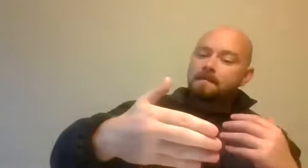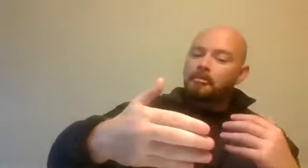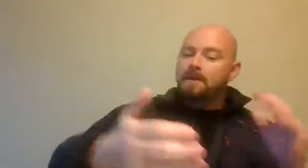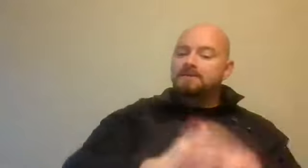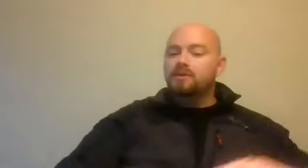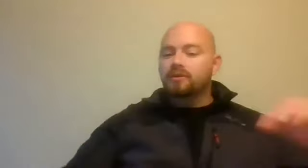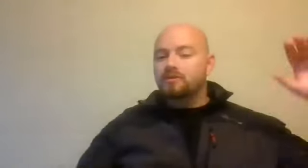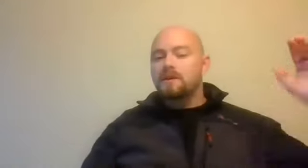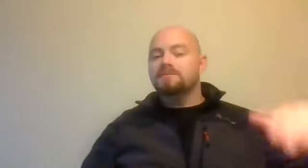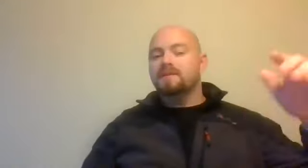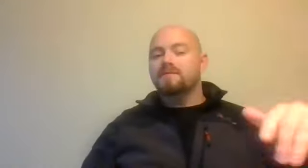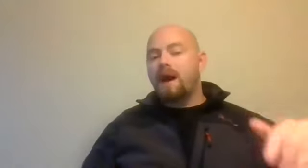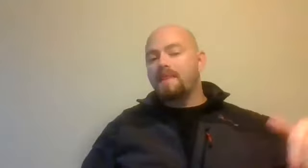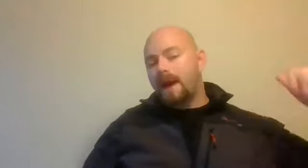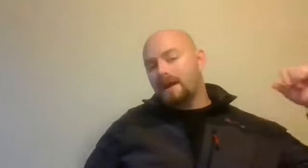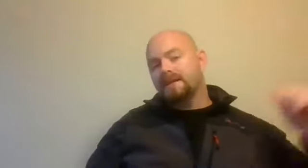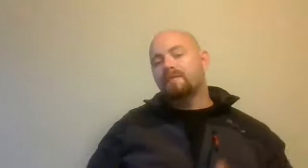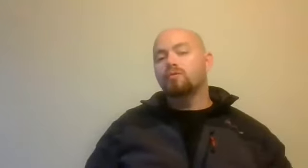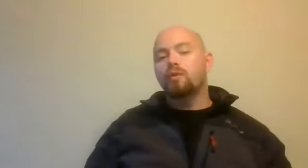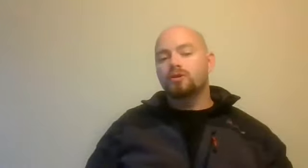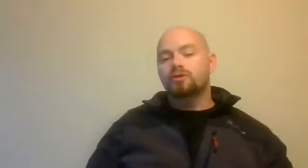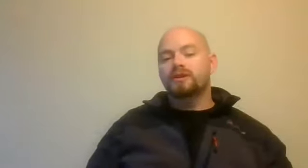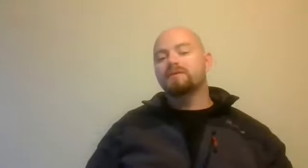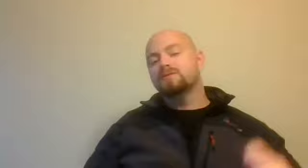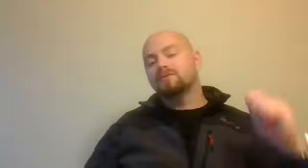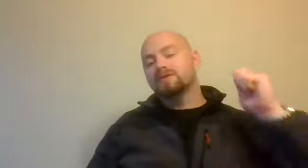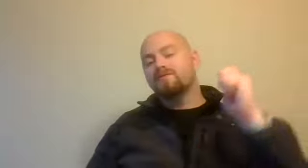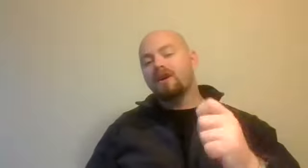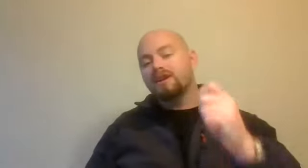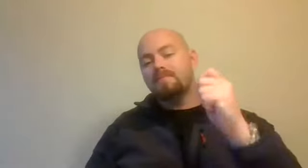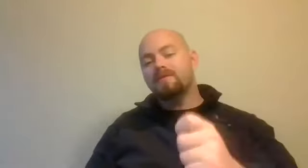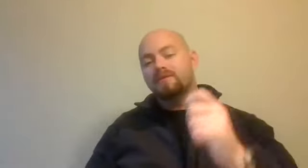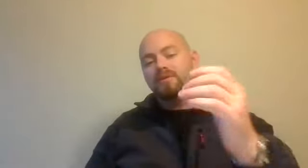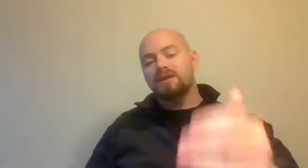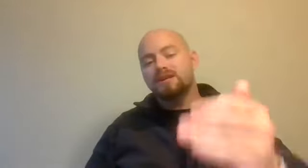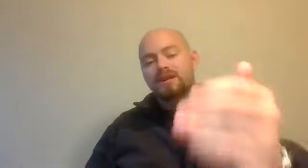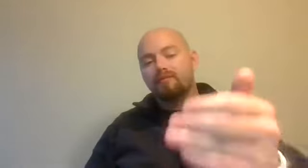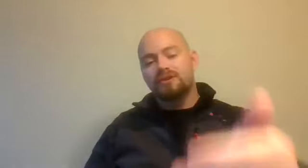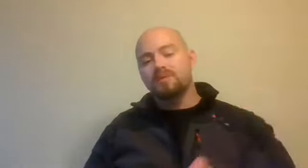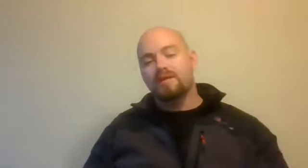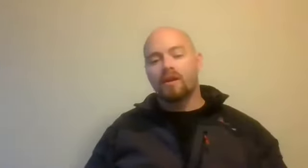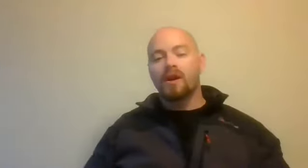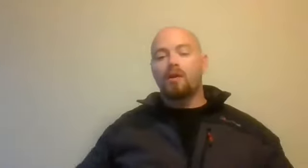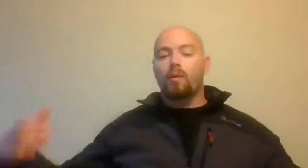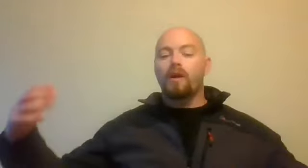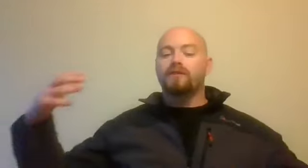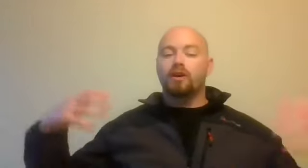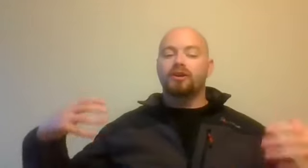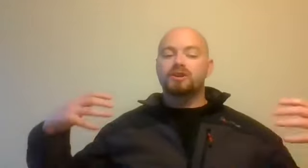because they know that their mates will get a pat on the back and they'll have a good war story at the end of it. So there's a fine benefit to engaging in that risk behaviour. If the audience